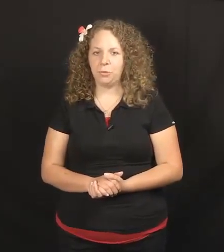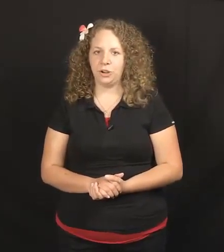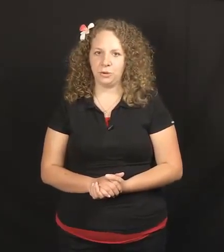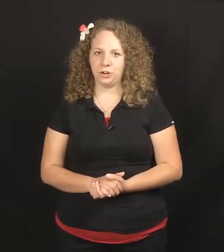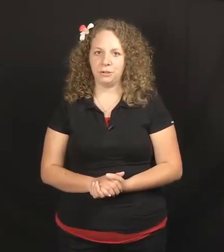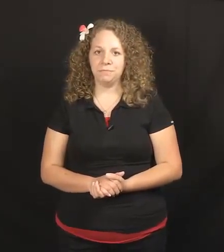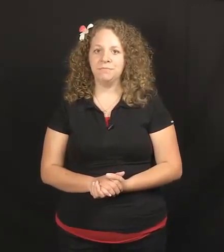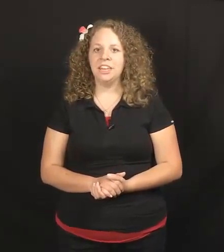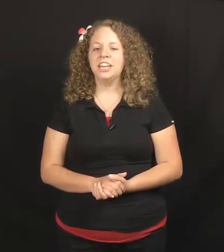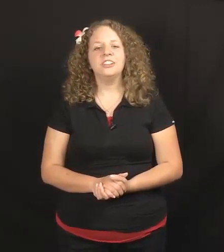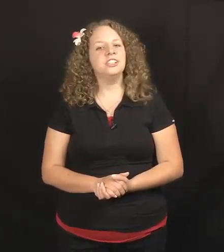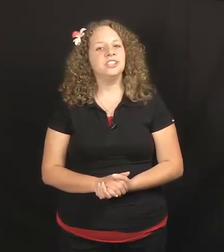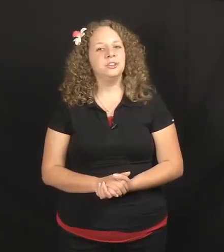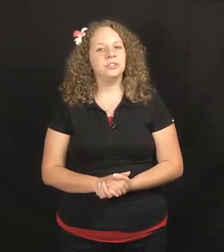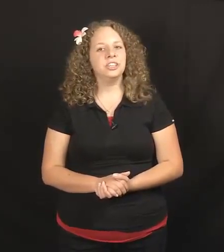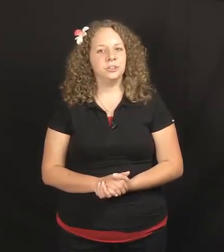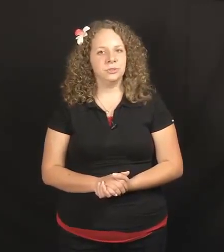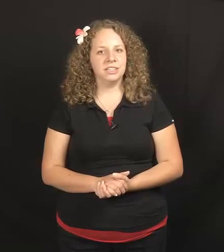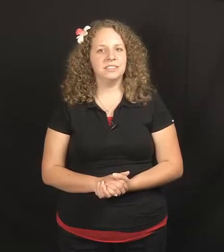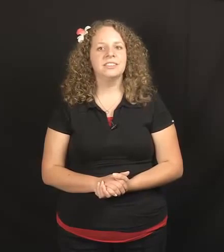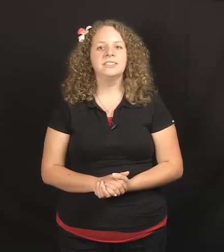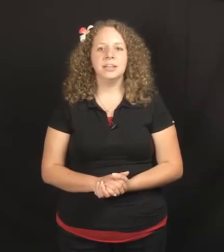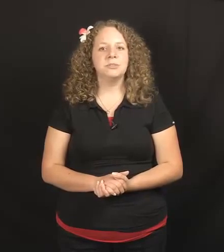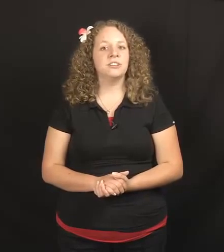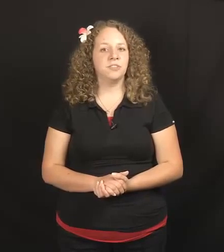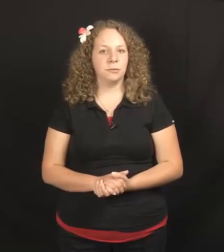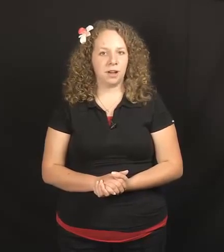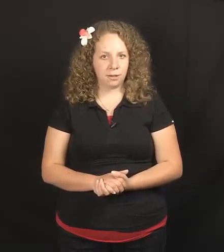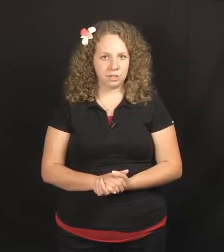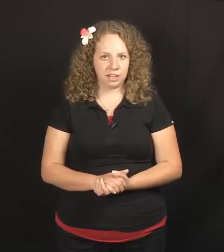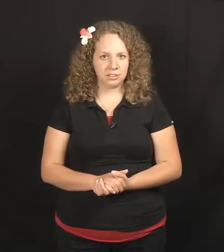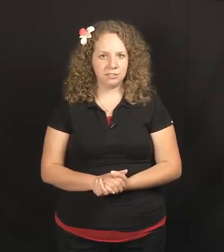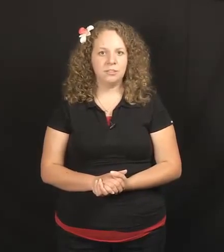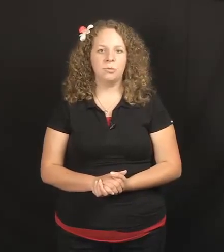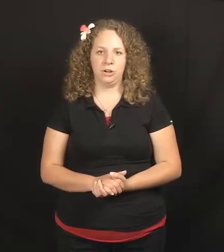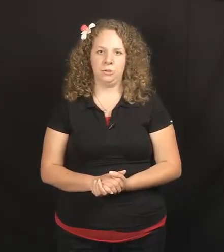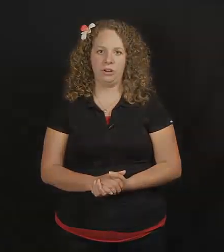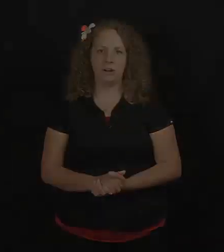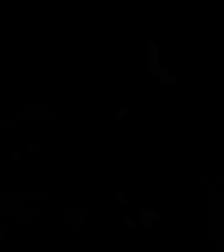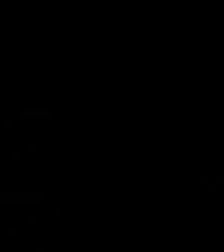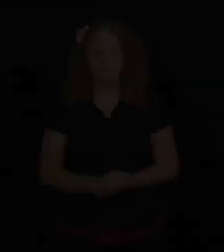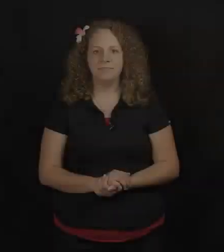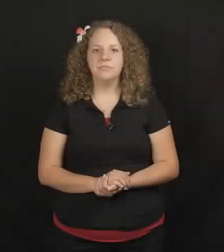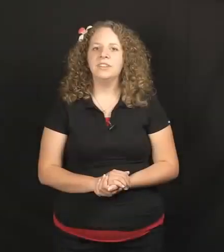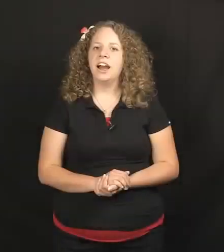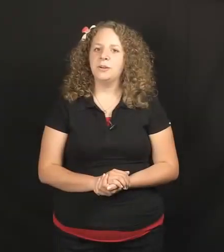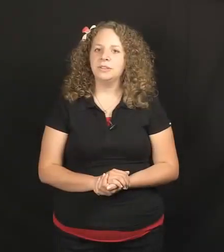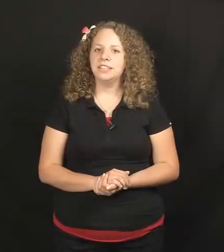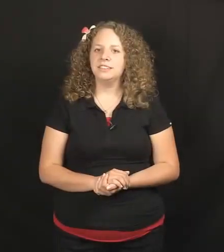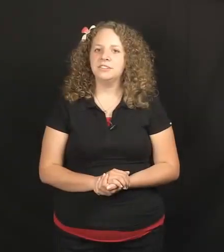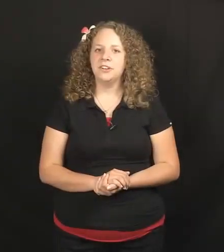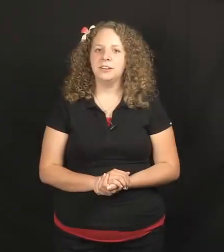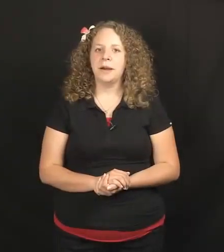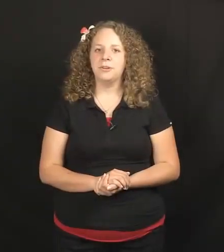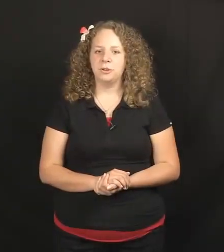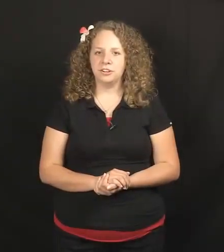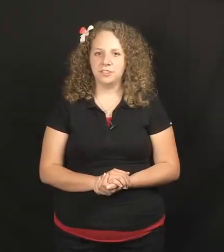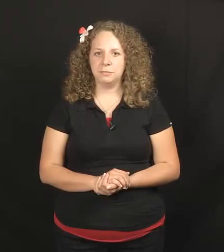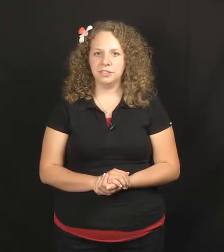word order. English usually uses Subject-Verb-Object word order. I once asked a friend about the order of simple